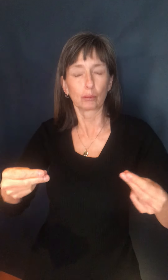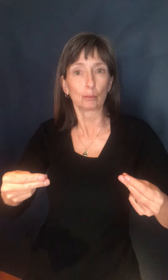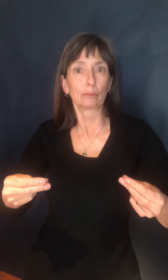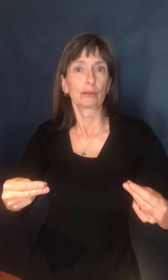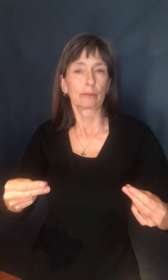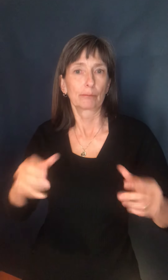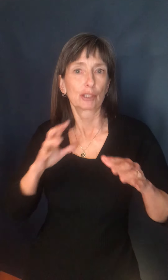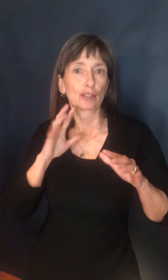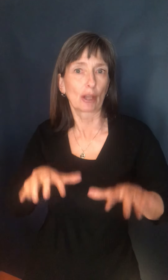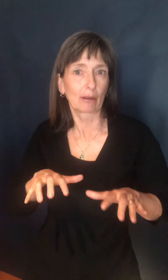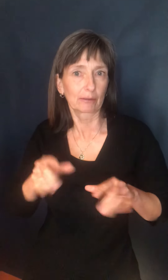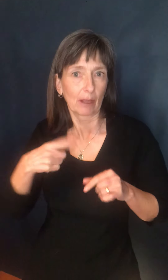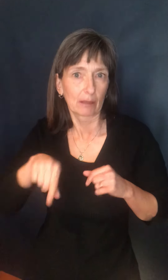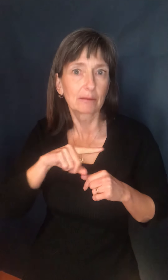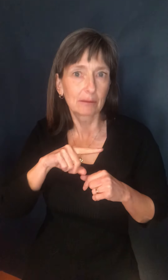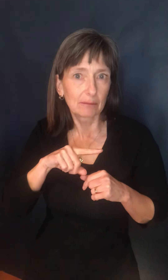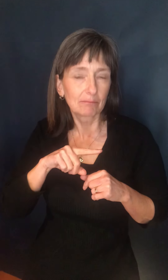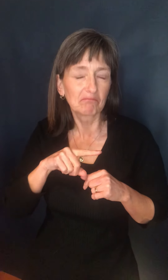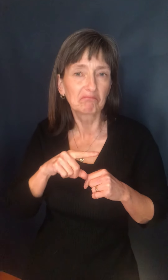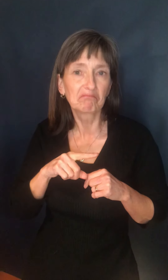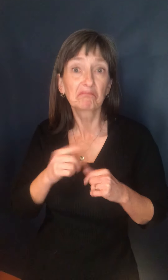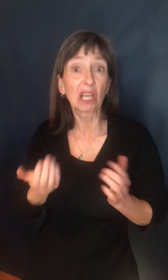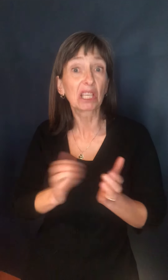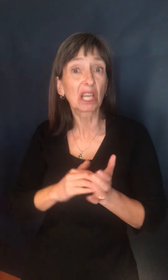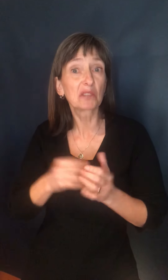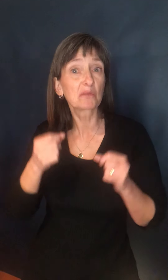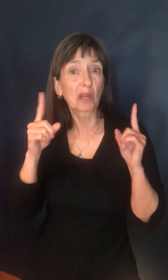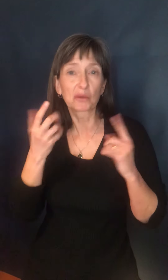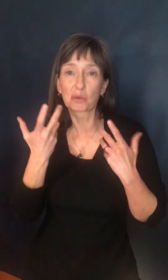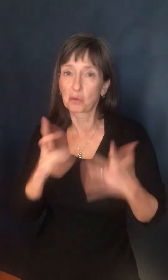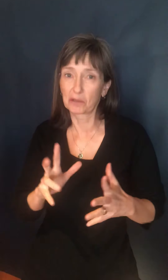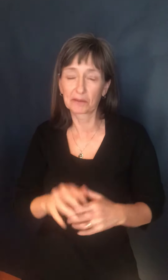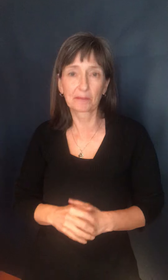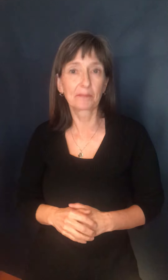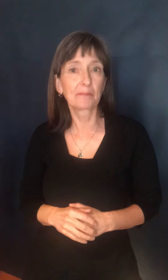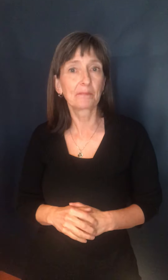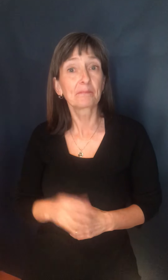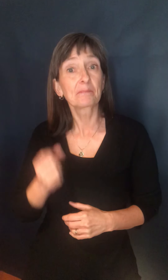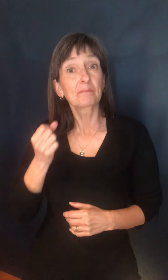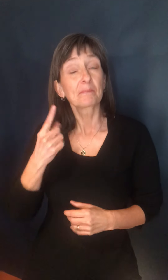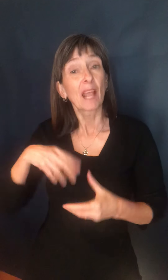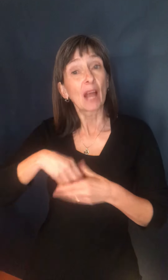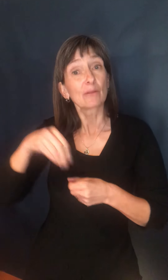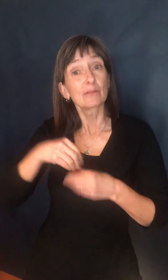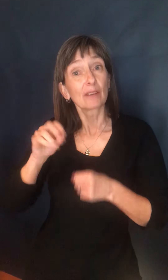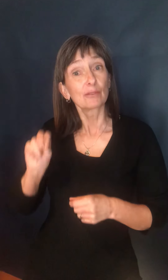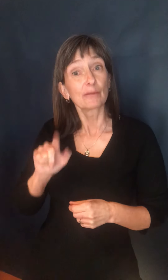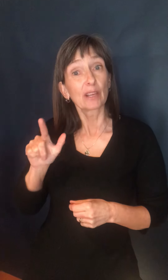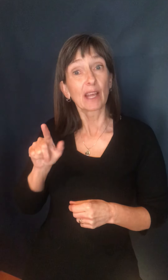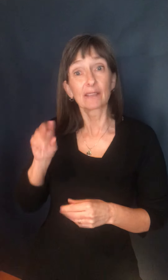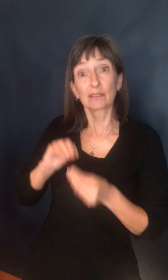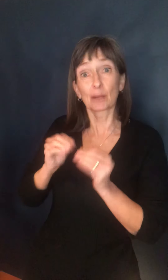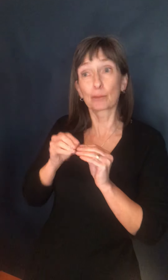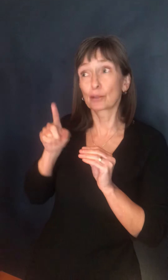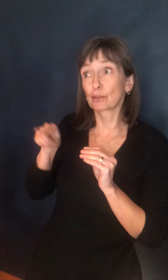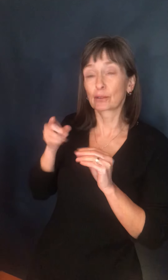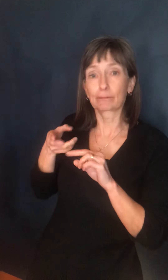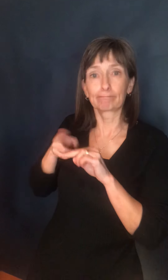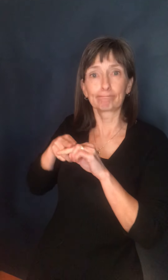taken by surprise again. We must be mindful that the epidemiology outside our province shows that case counts continue to rise, and